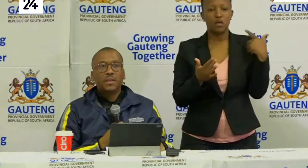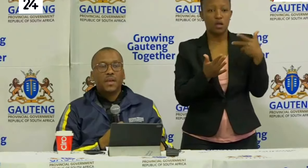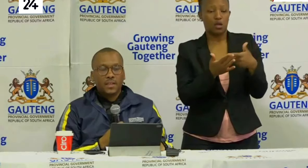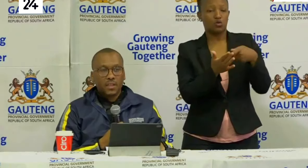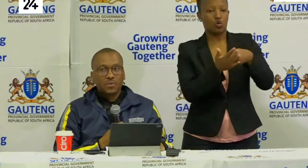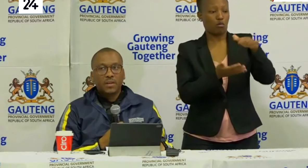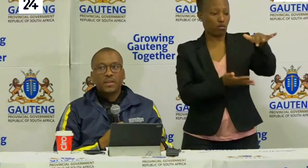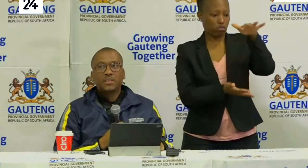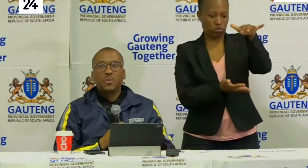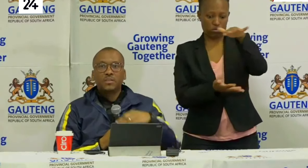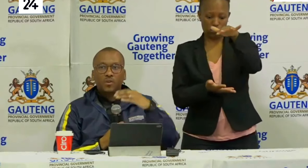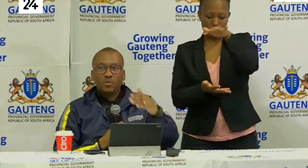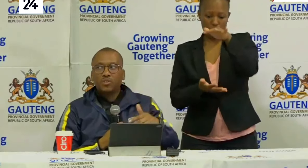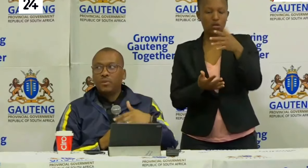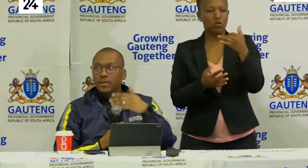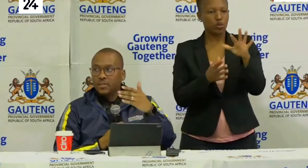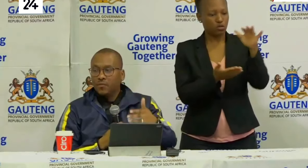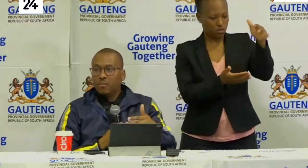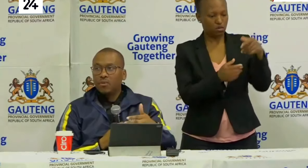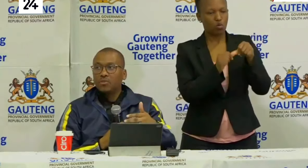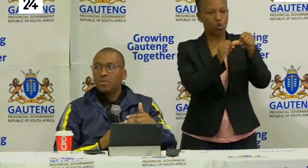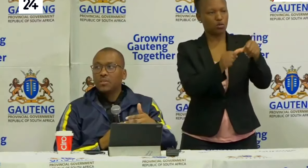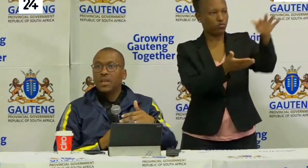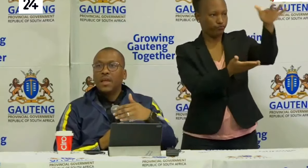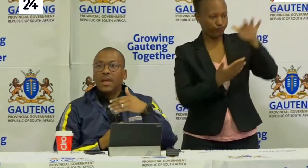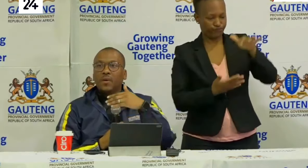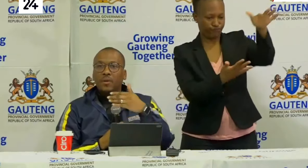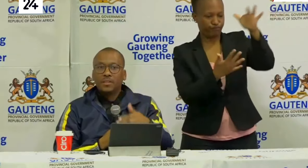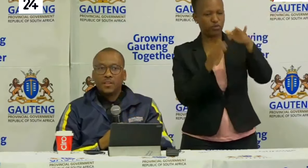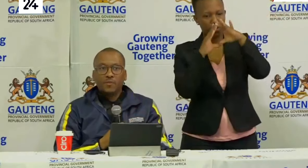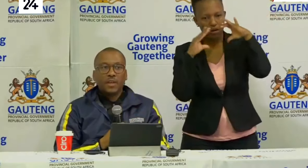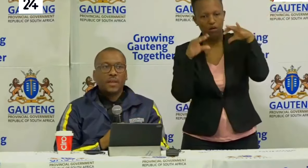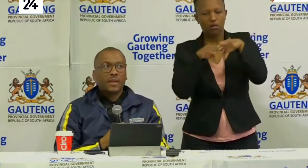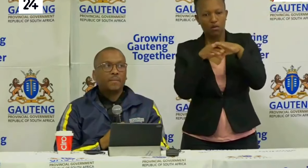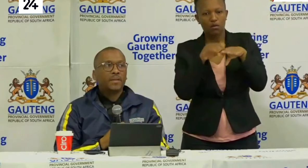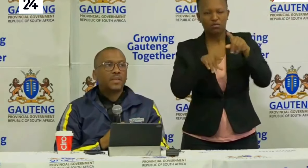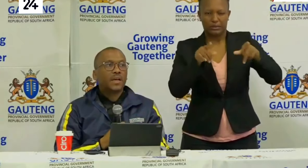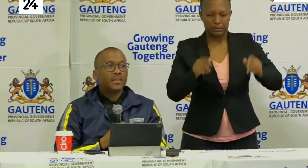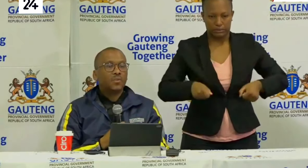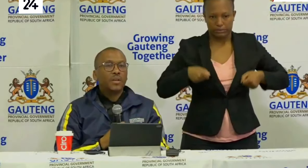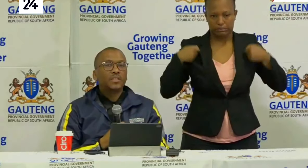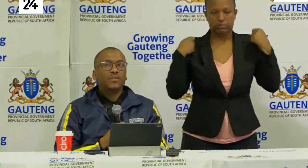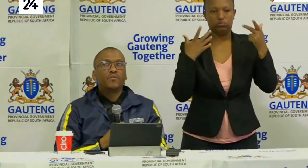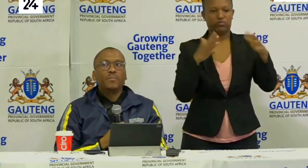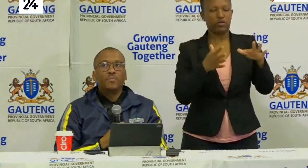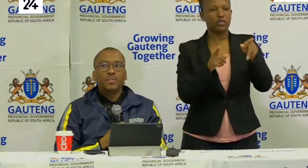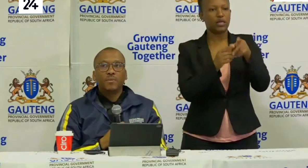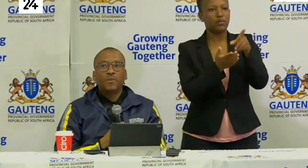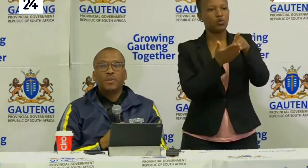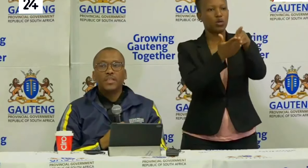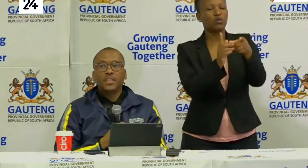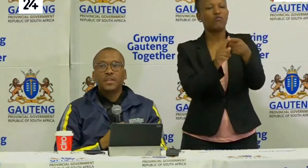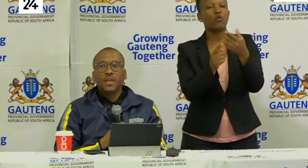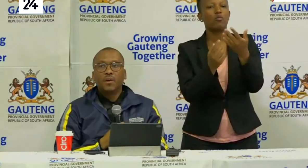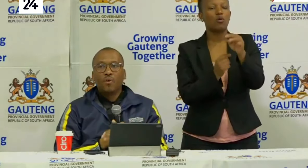weeks has actually reached. We are still continuing receiving more stocks. We received a generous donation from the Mutsipe